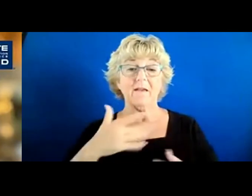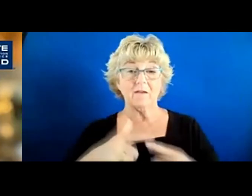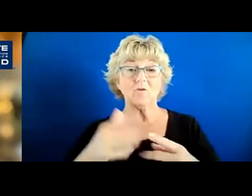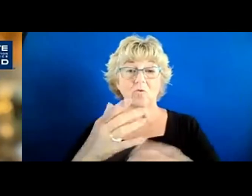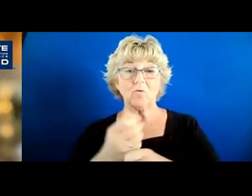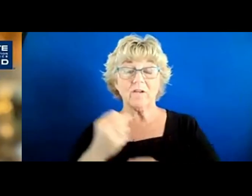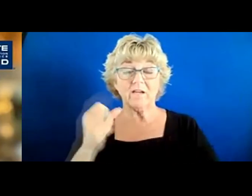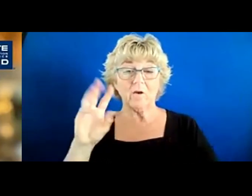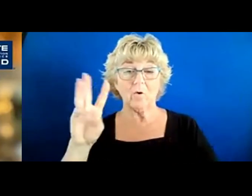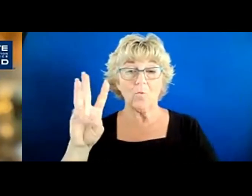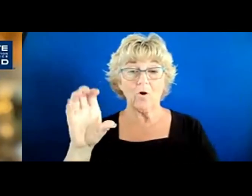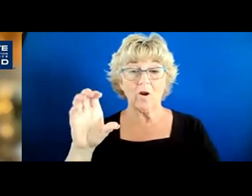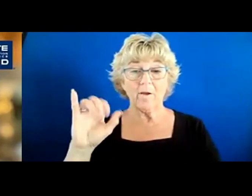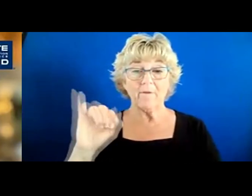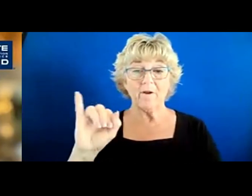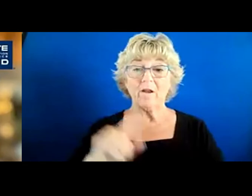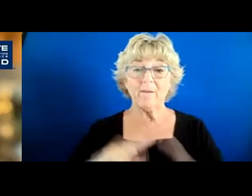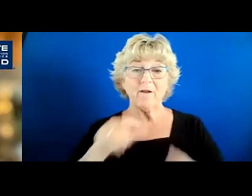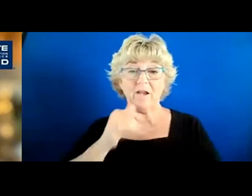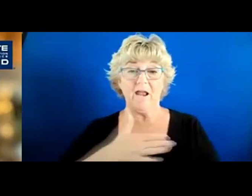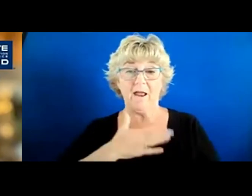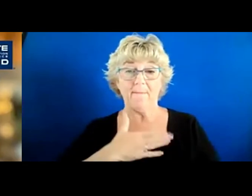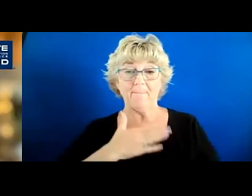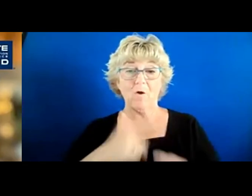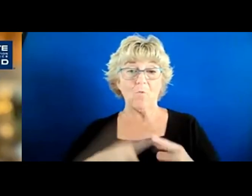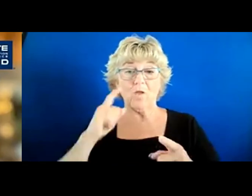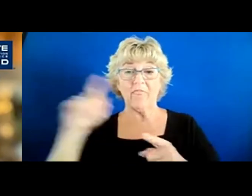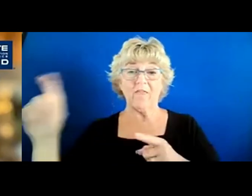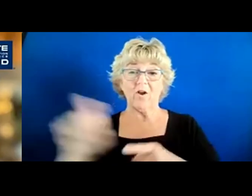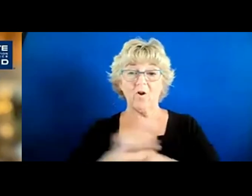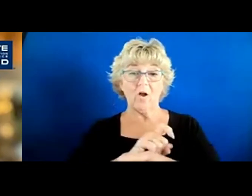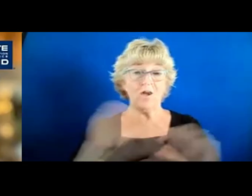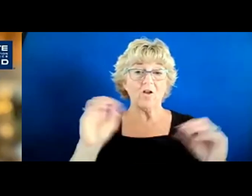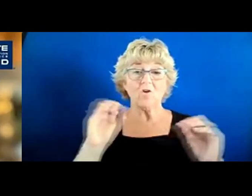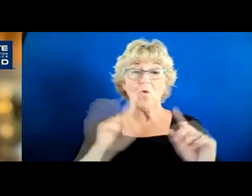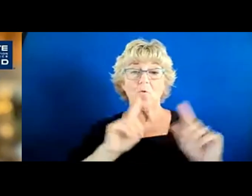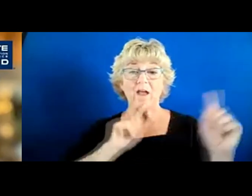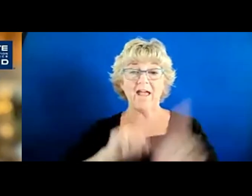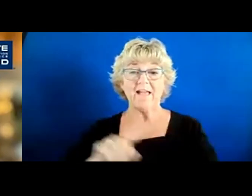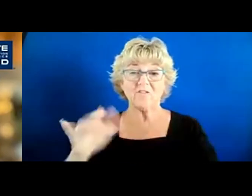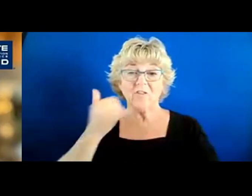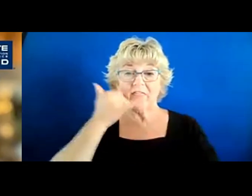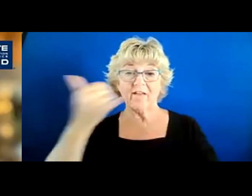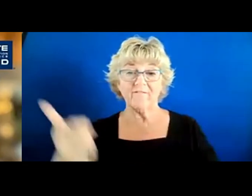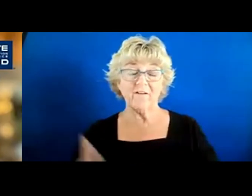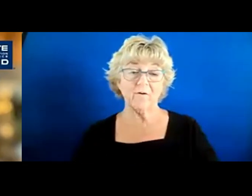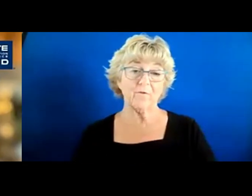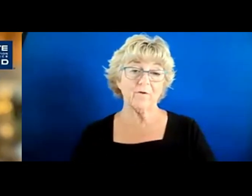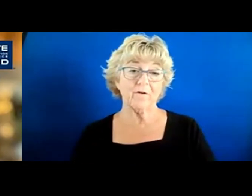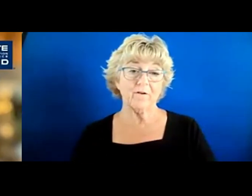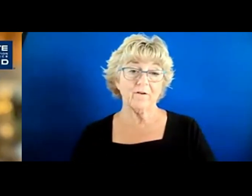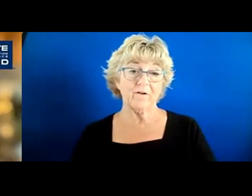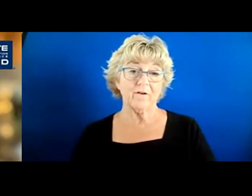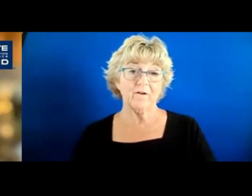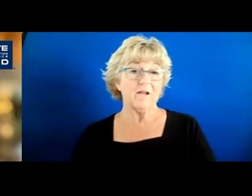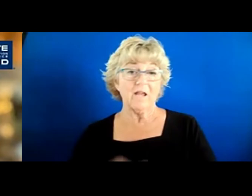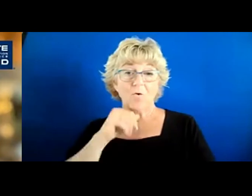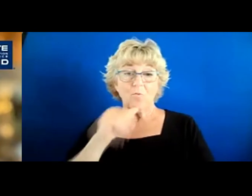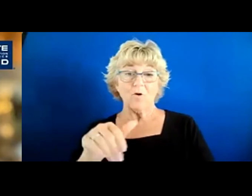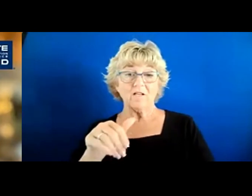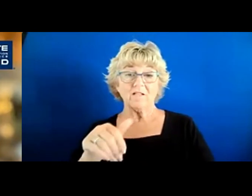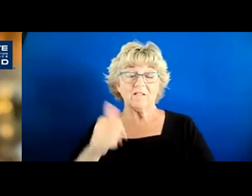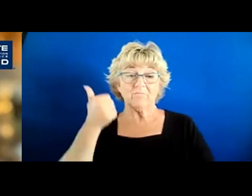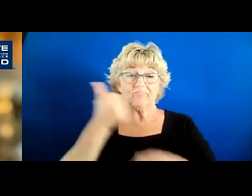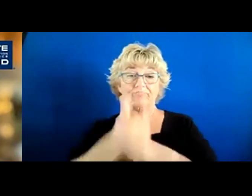compensation insurance. But then they were not very happy that whenever they called us, there was no one around to answer the phone. And there was, it wasn't state funds' fault. I mean,